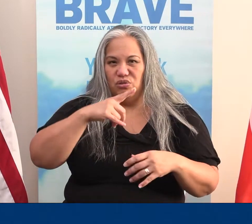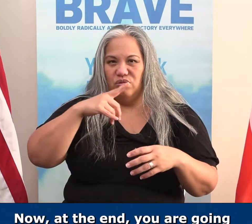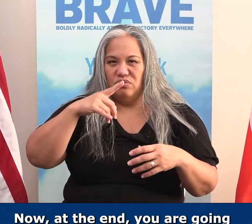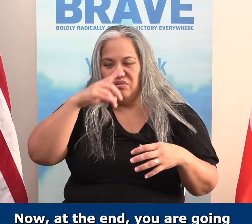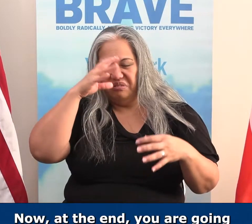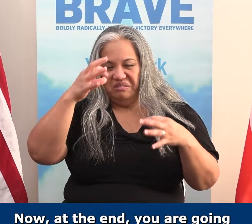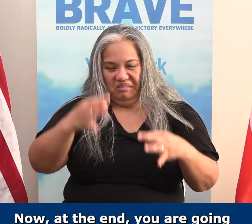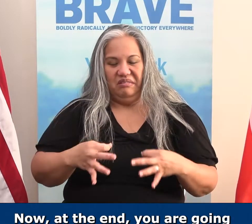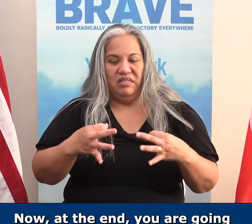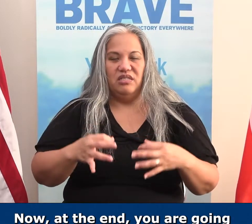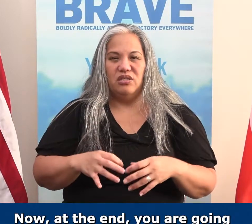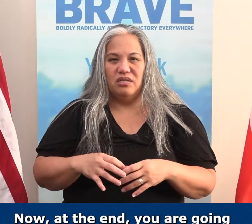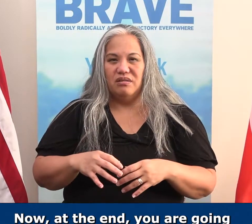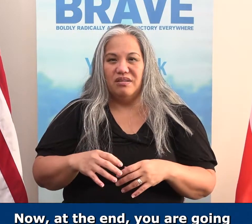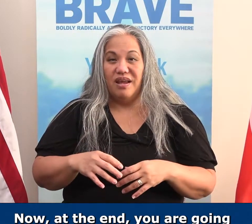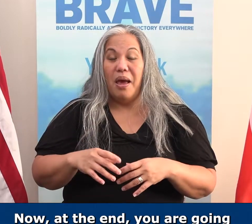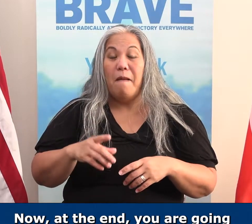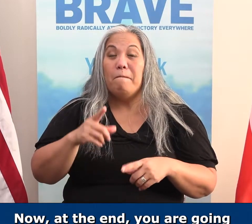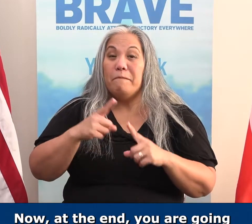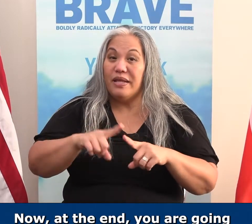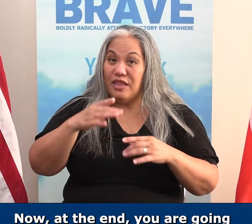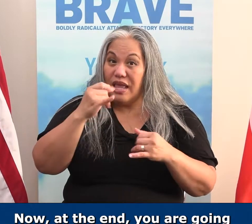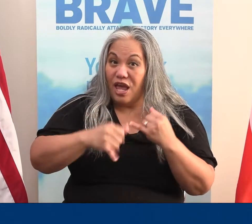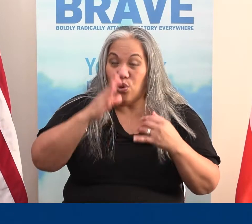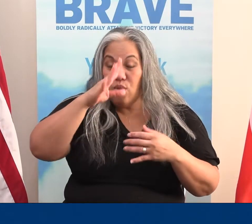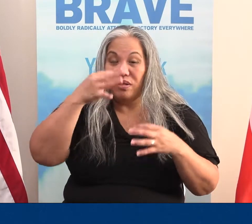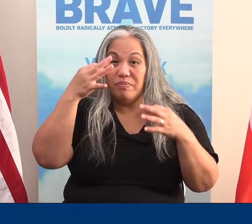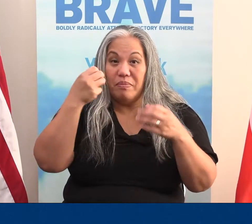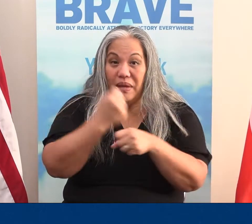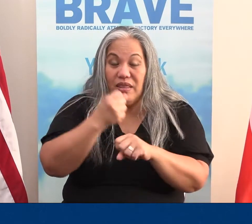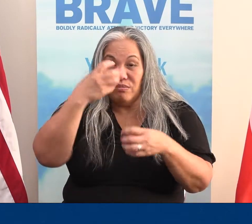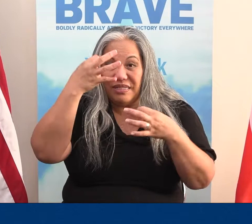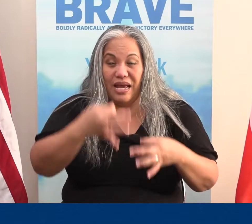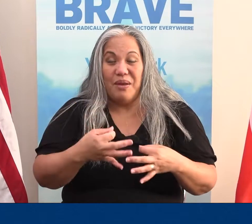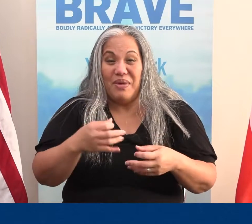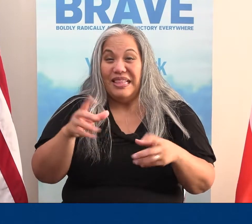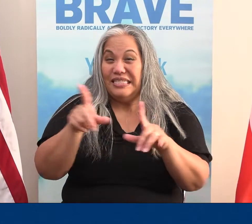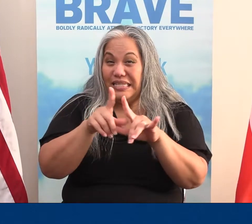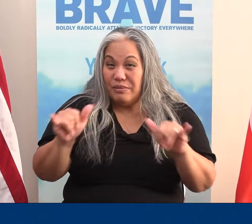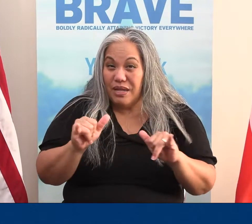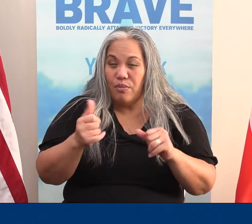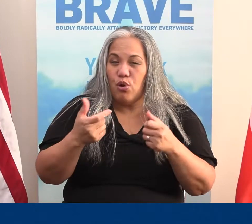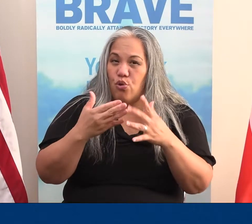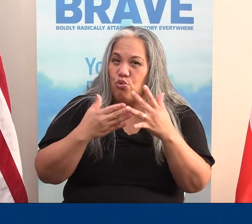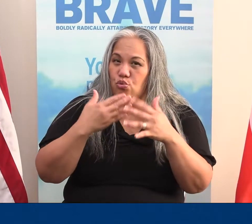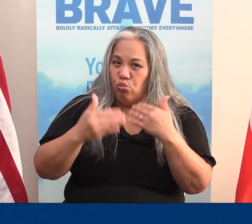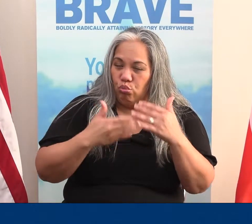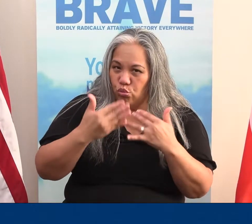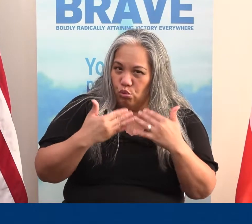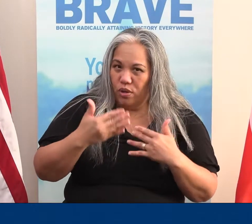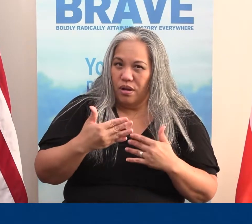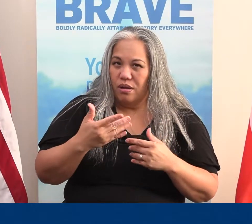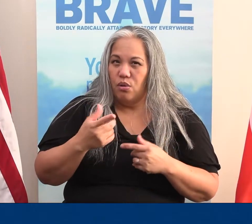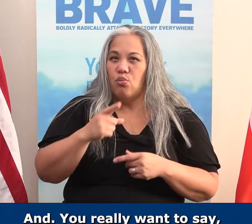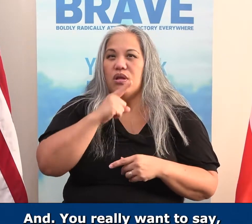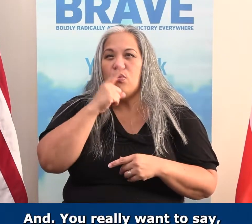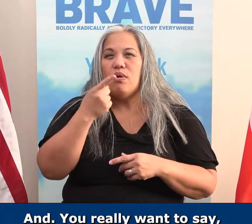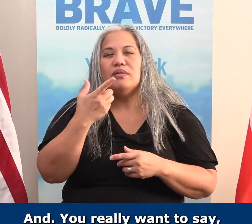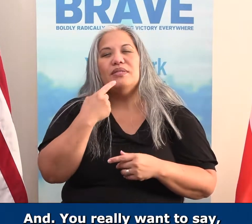Now, at the end, you are going to call them to make a decision. Amen? Amen. But, at the same time, you want to go through it, and you really want to say,